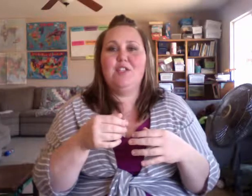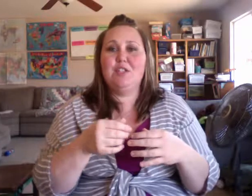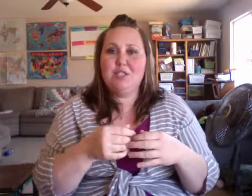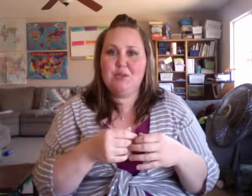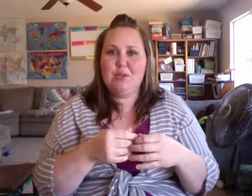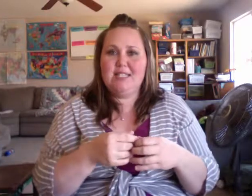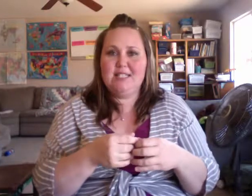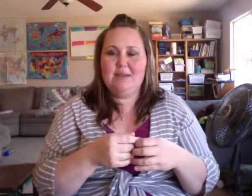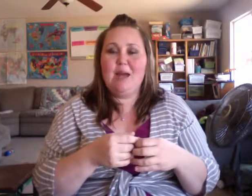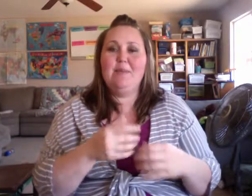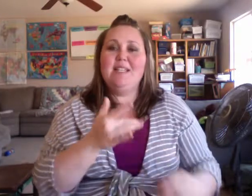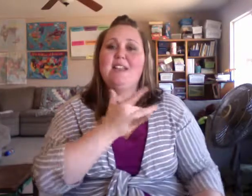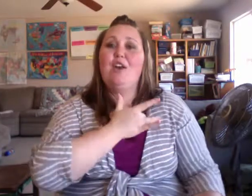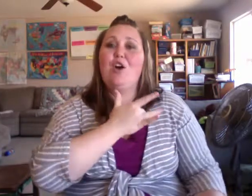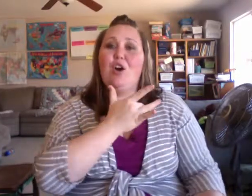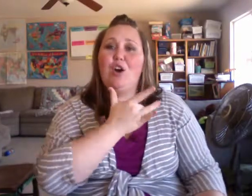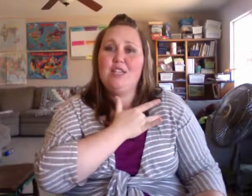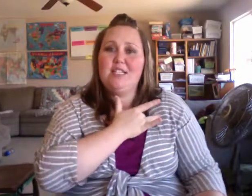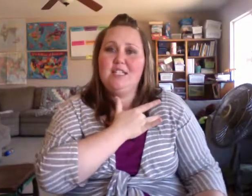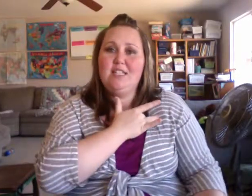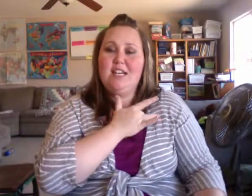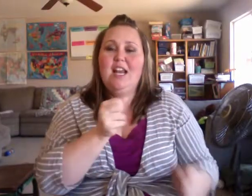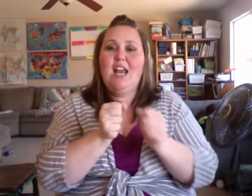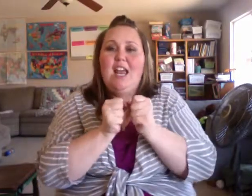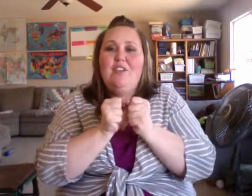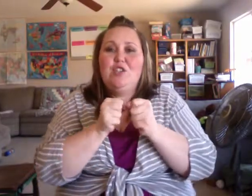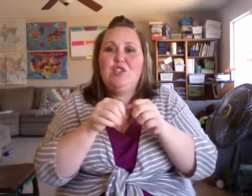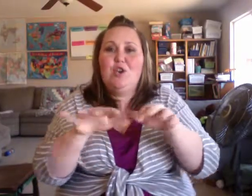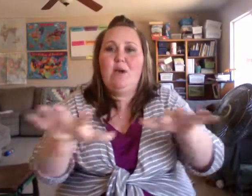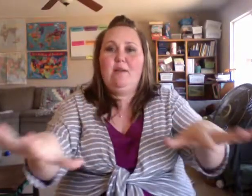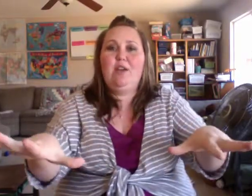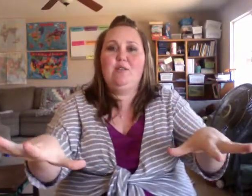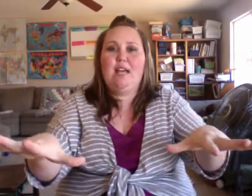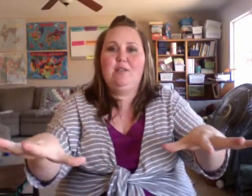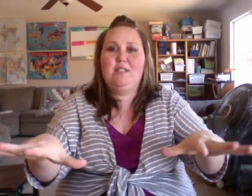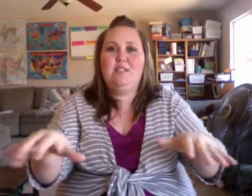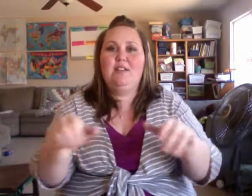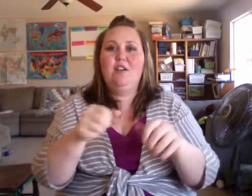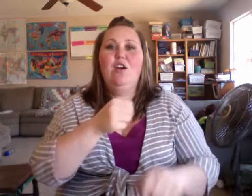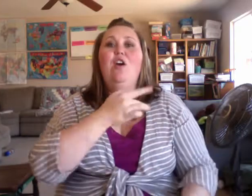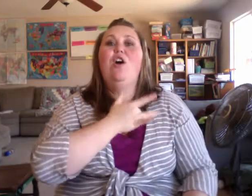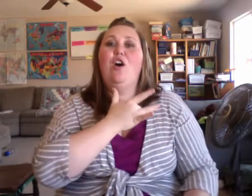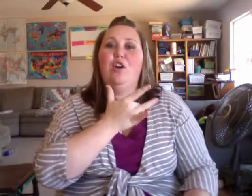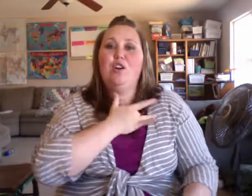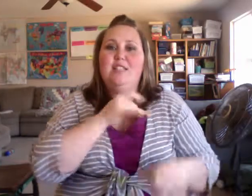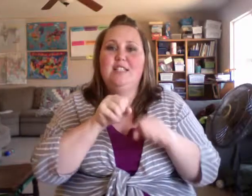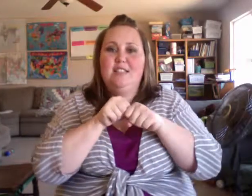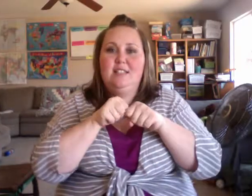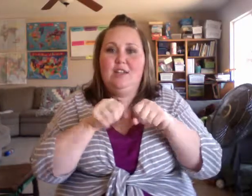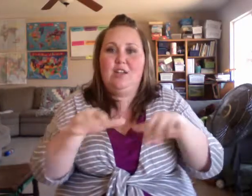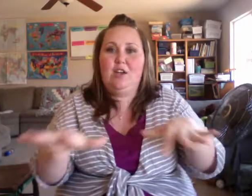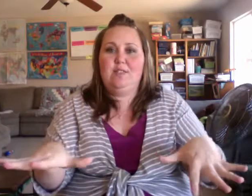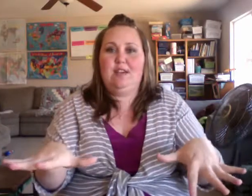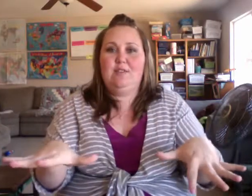circulatory system. I'm going to sign heart and then show how it goes out. Heart goes out.